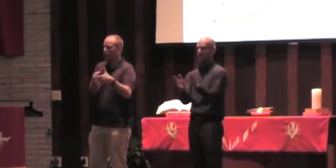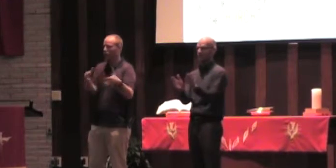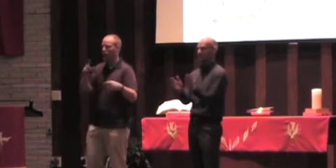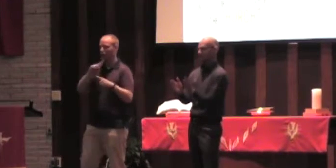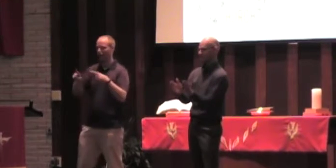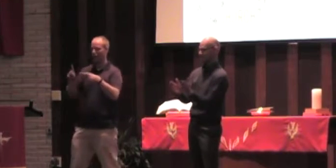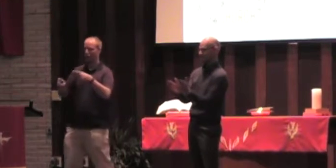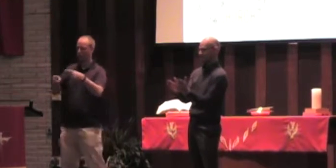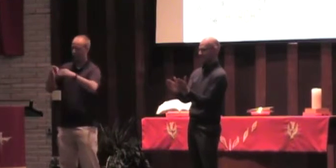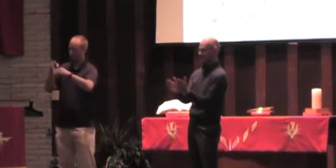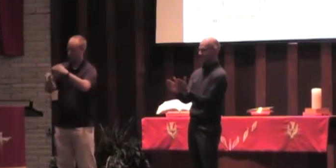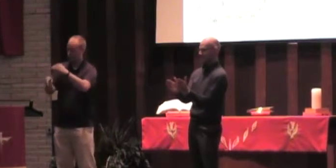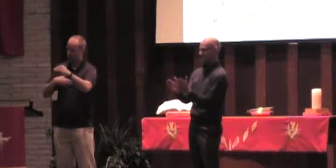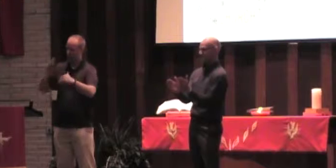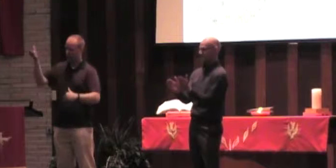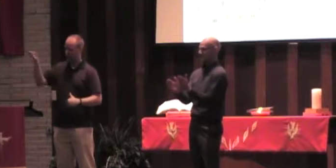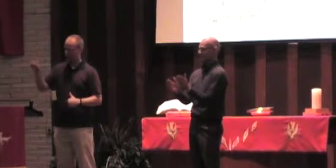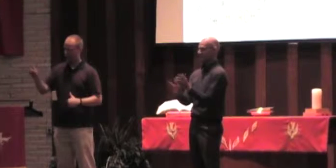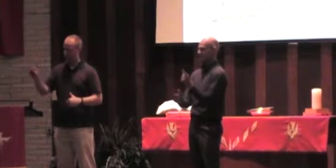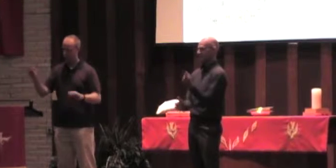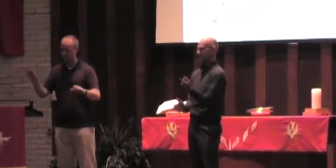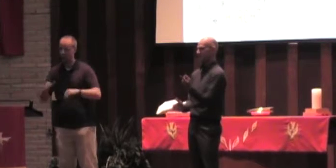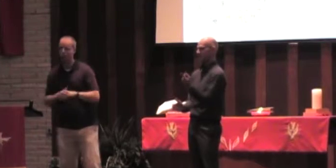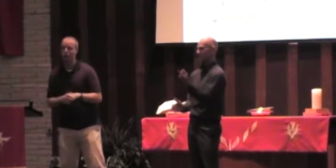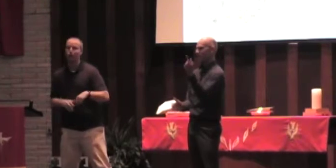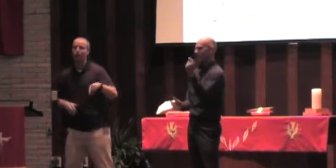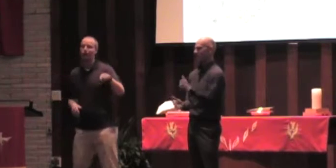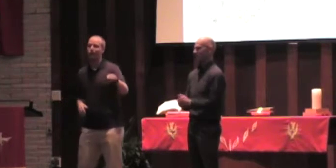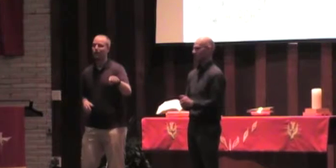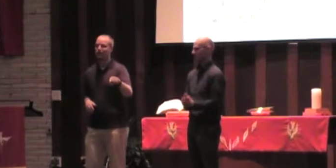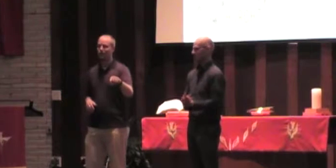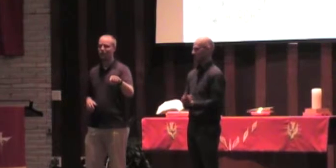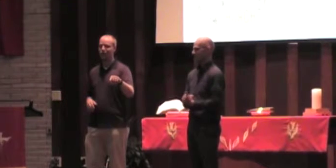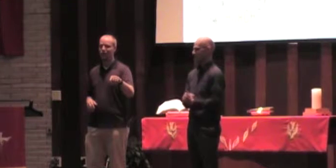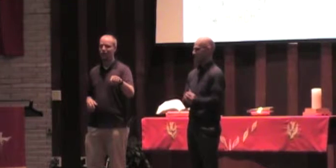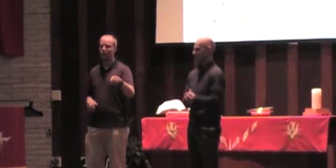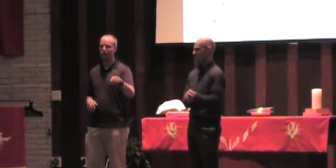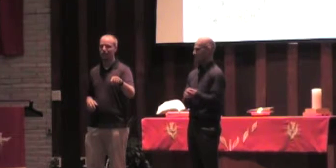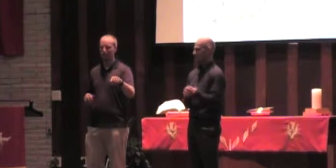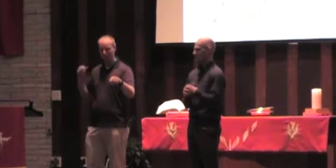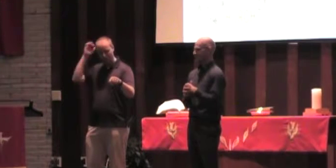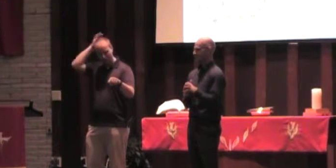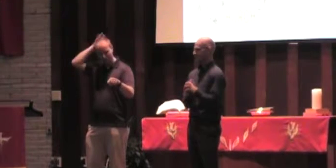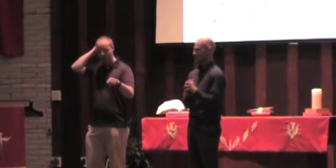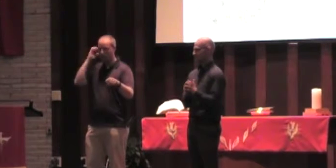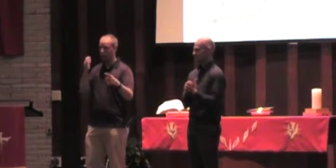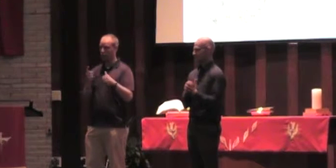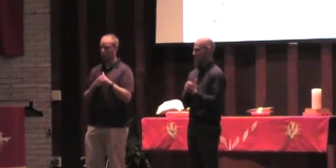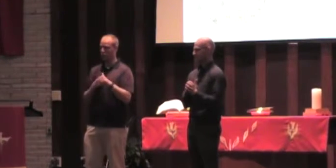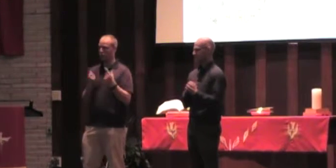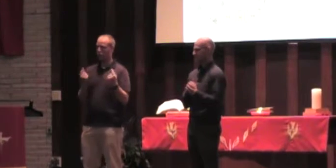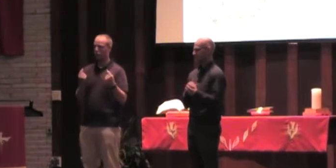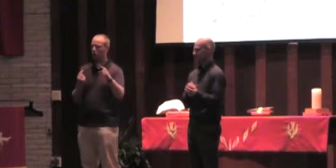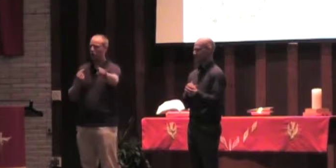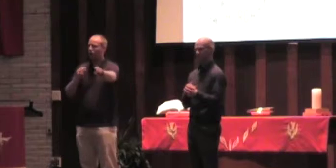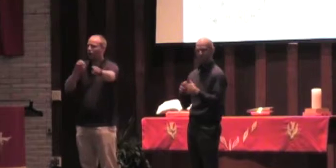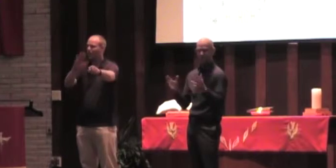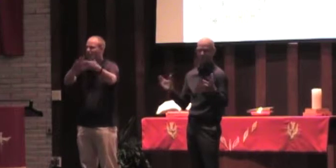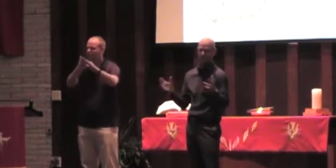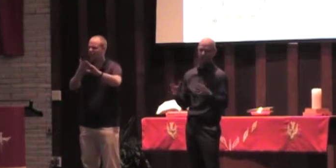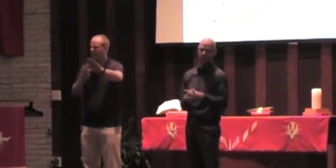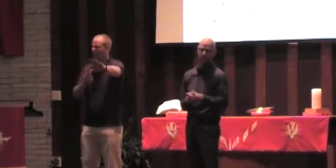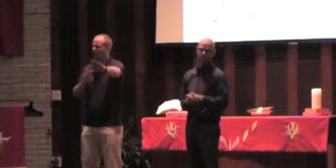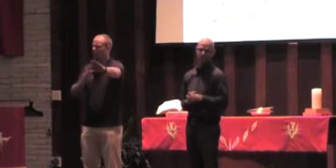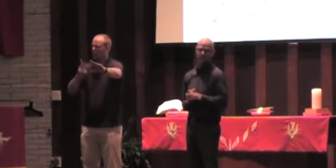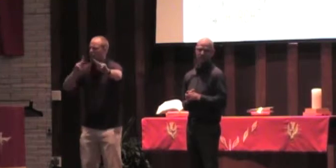sermon a little shorter than it could be. The first thing is he went. He went to Ephesus. Just